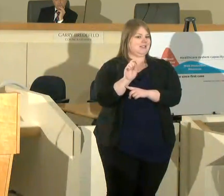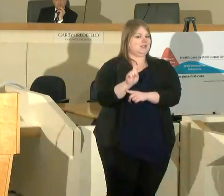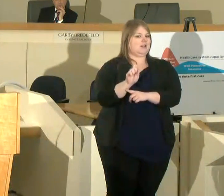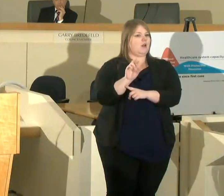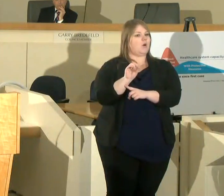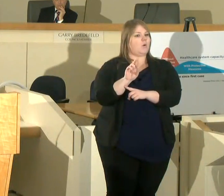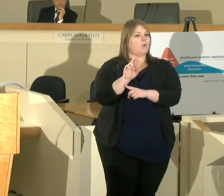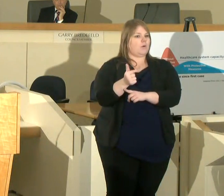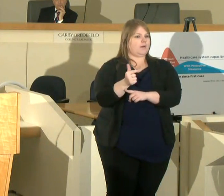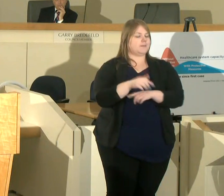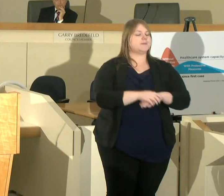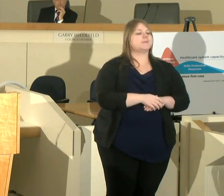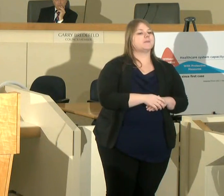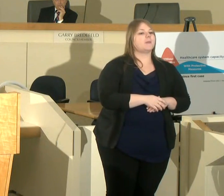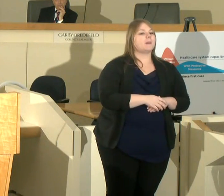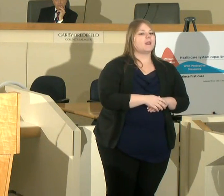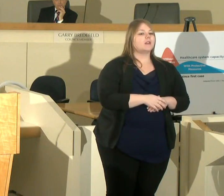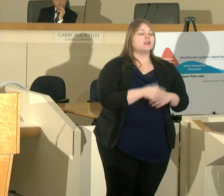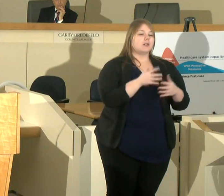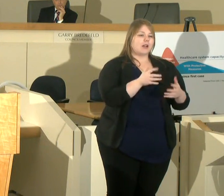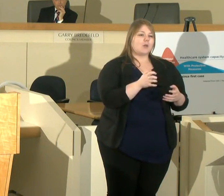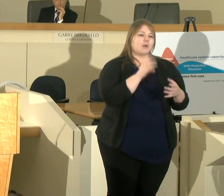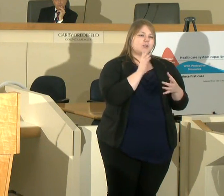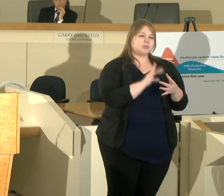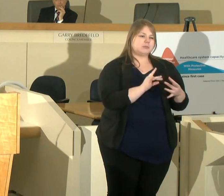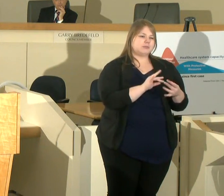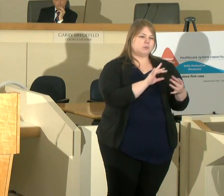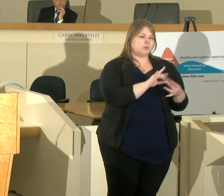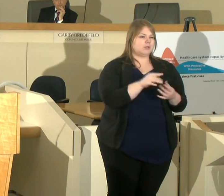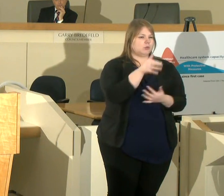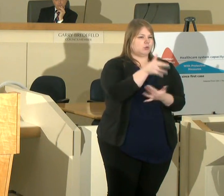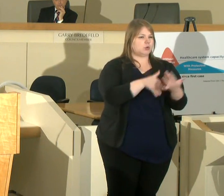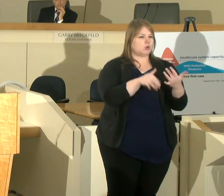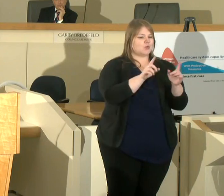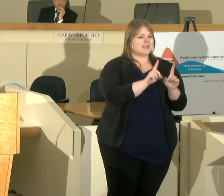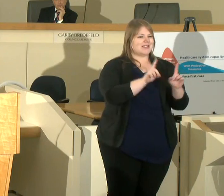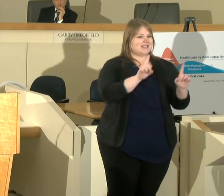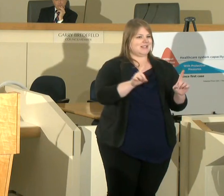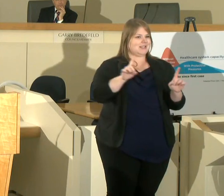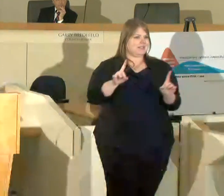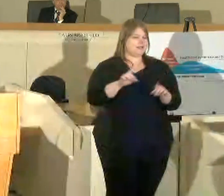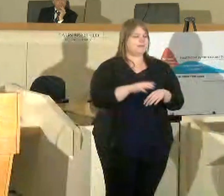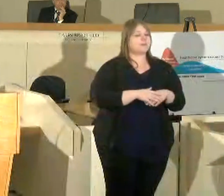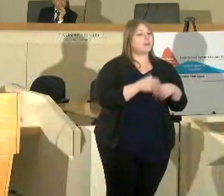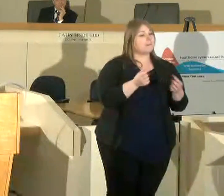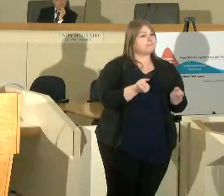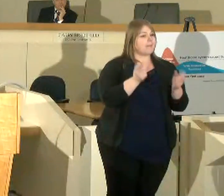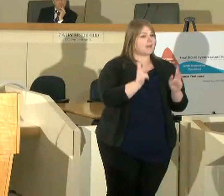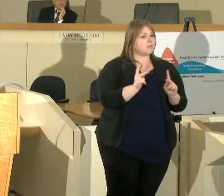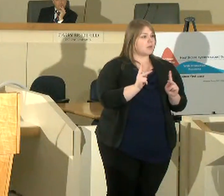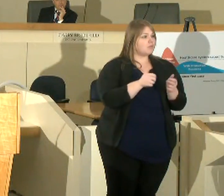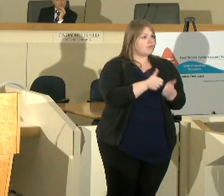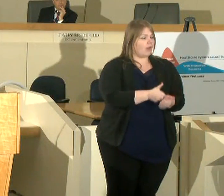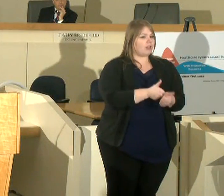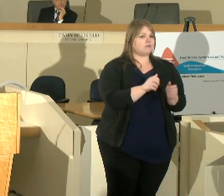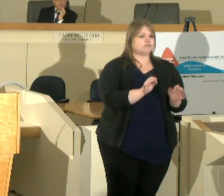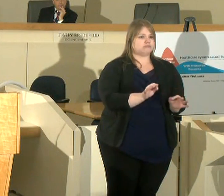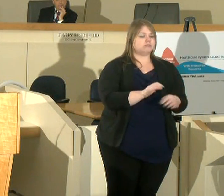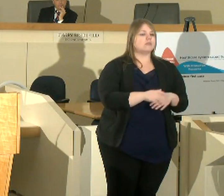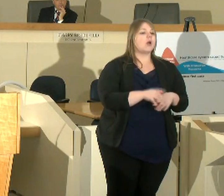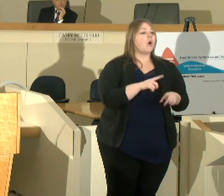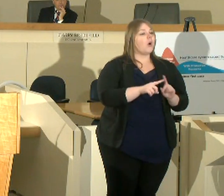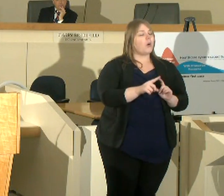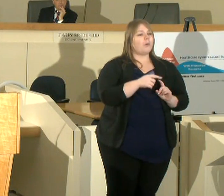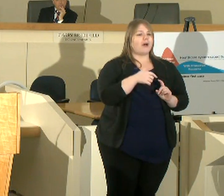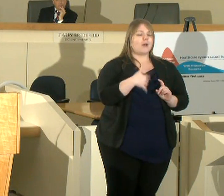and i do need to say this about social distancing many people are doing so but i am